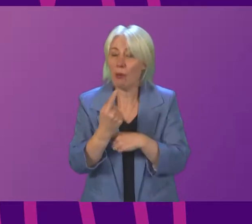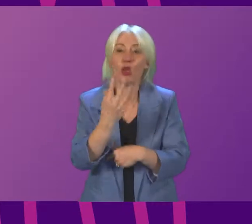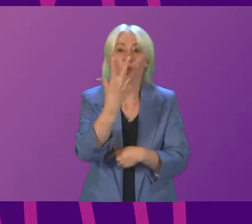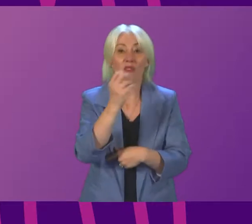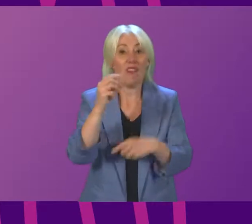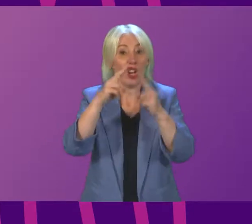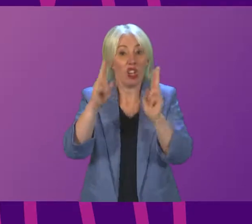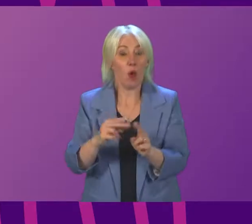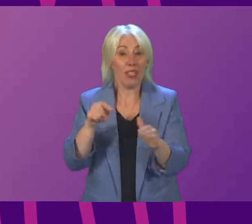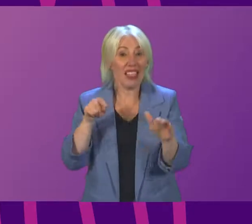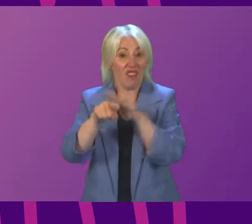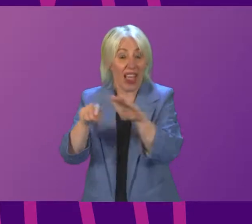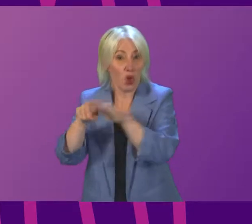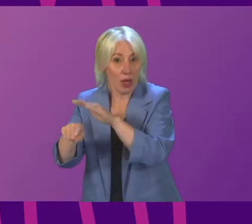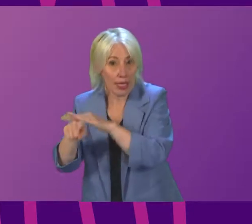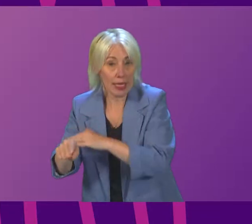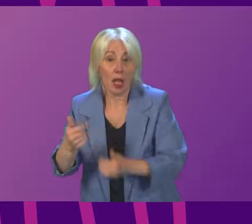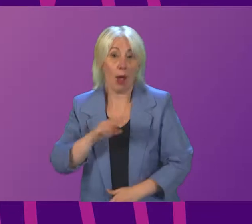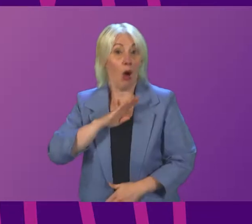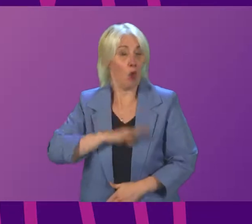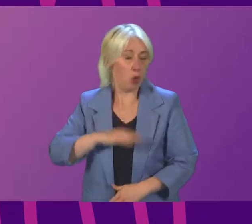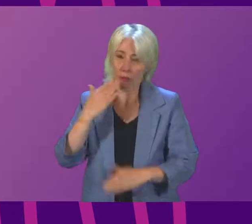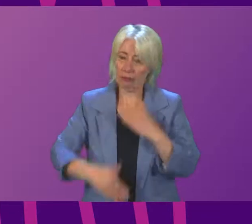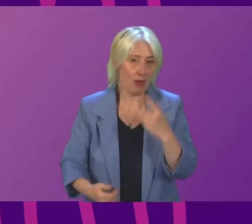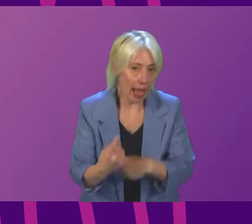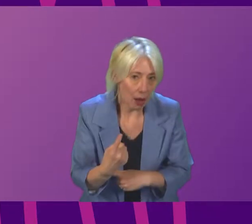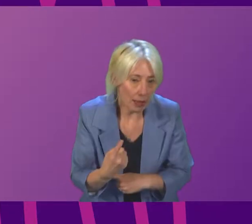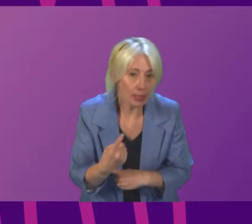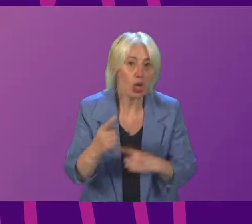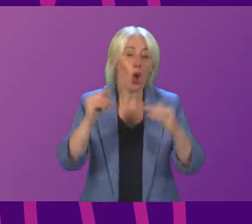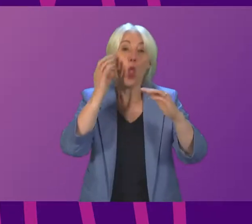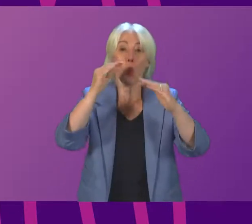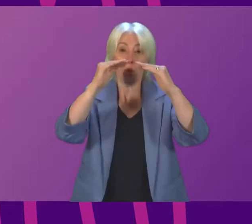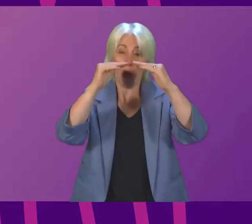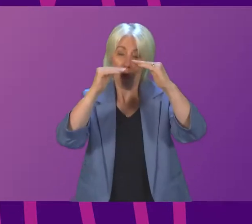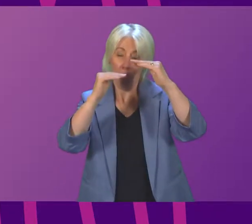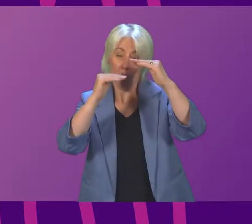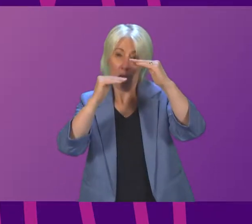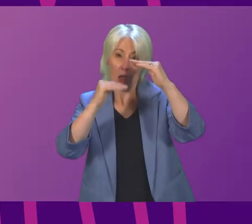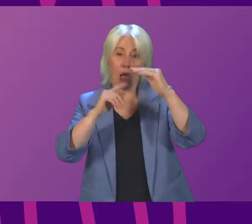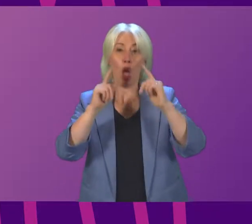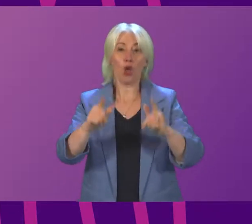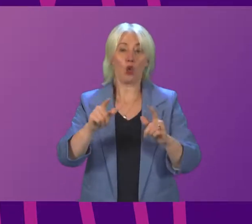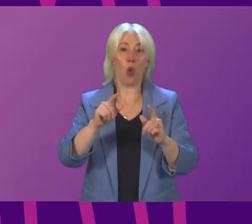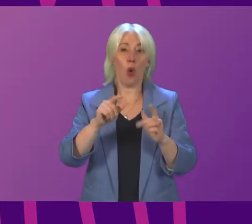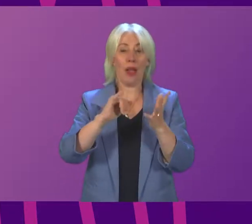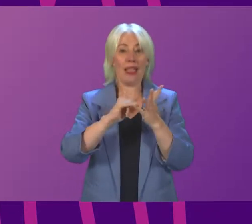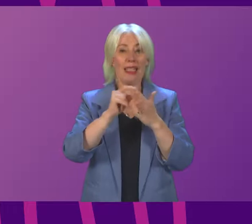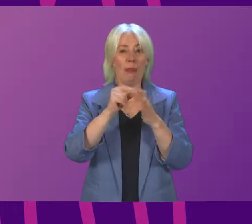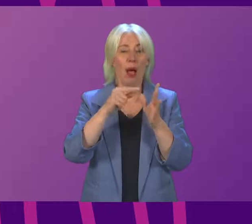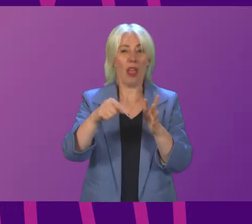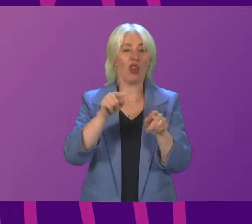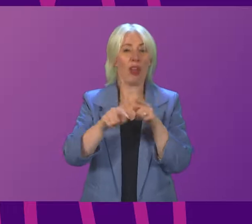incident. But thankfully, that situation did not arise. The forecasting work of SIPA